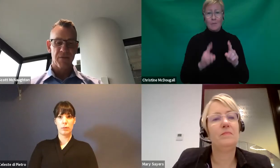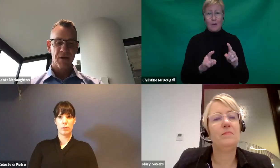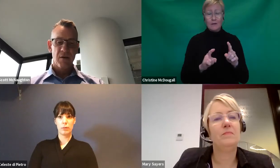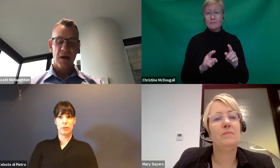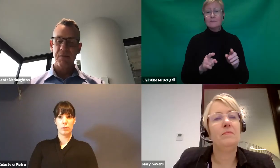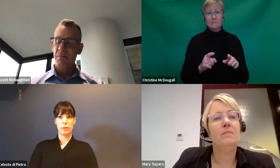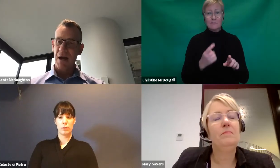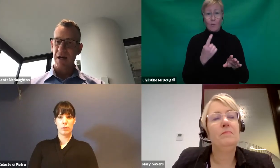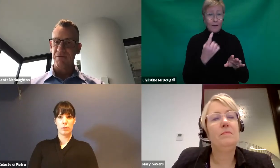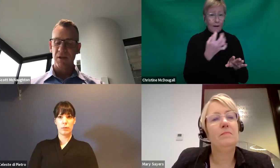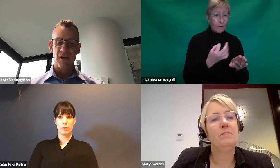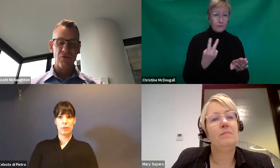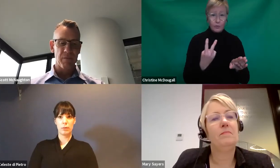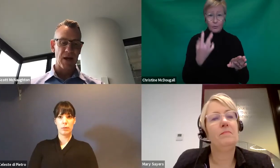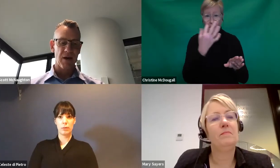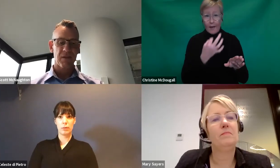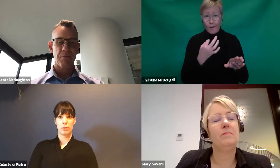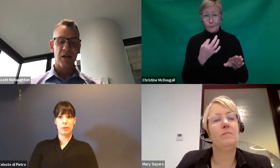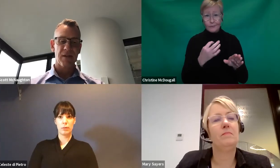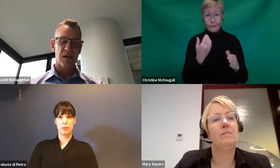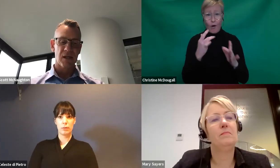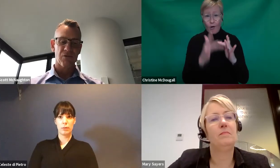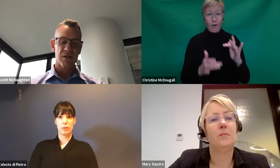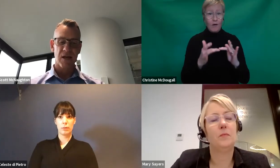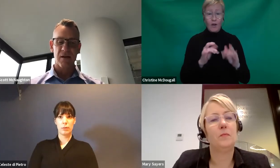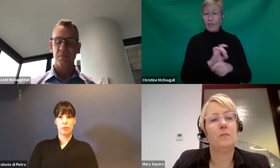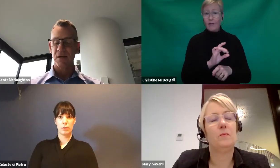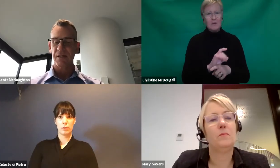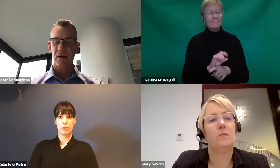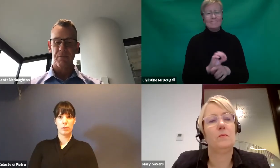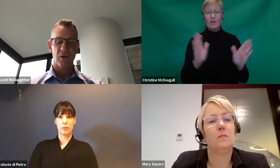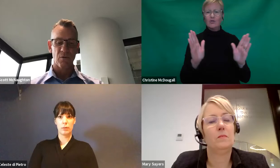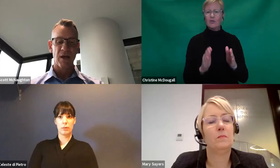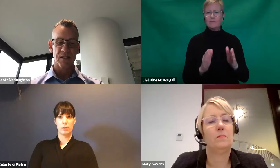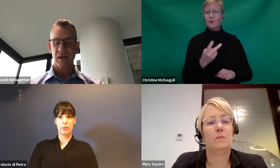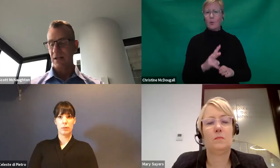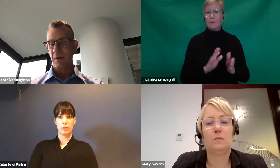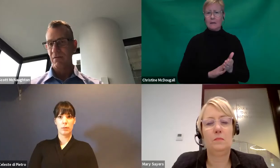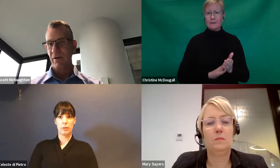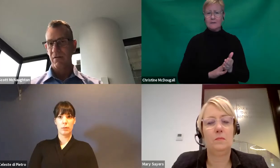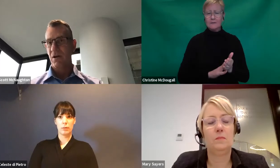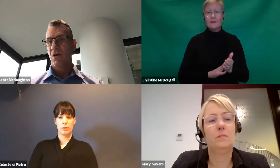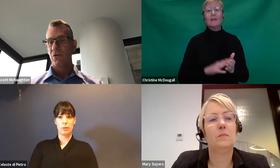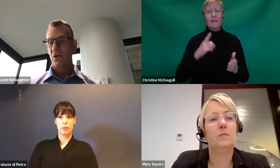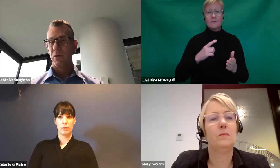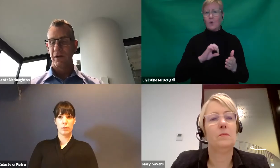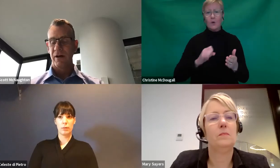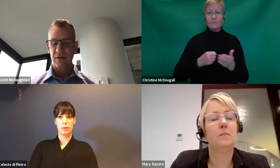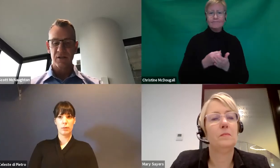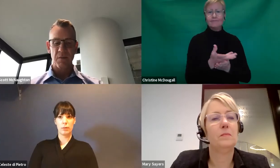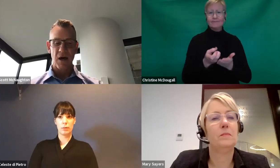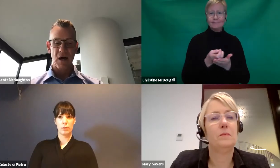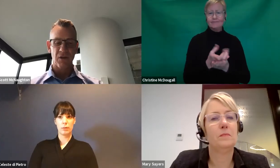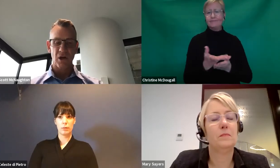budget. Maybe in the back half of the year or the back half of their plan, they can increase that. But, you know, we understand that's been a very normal